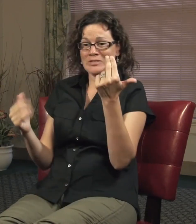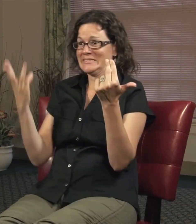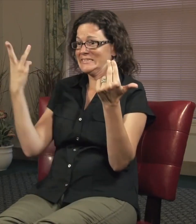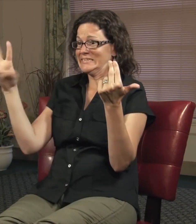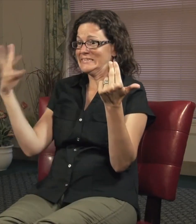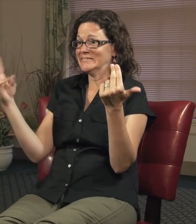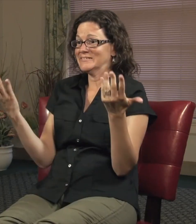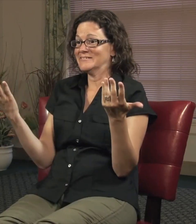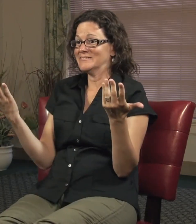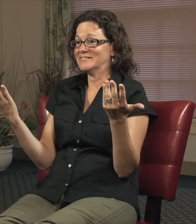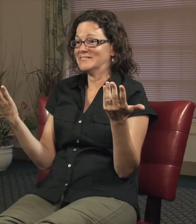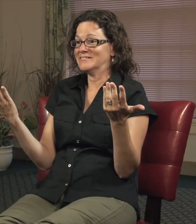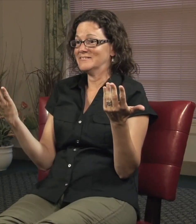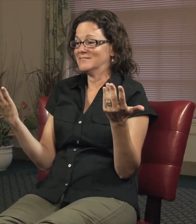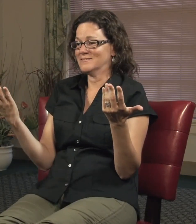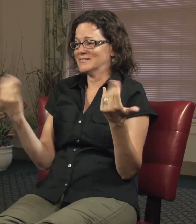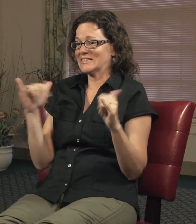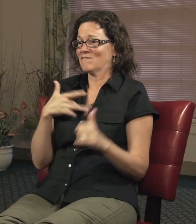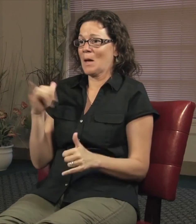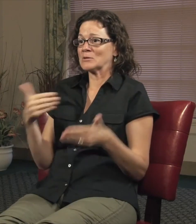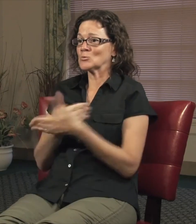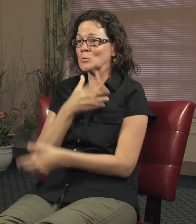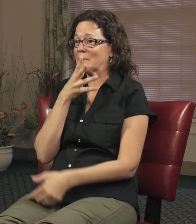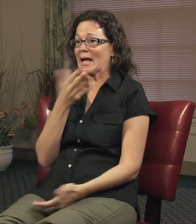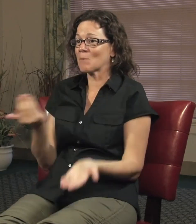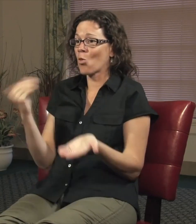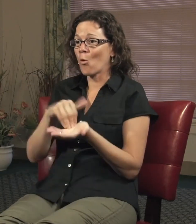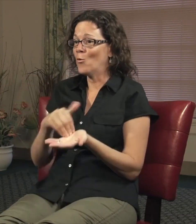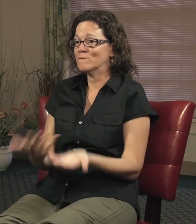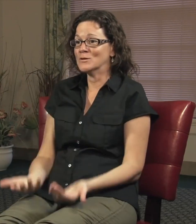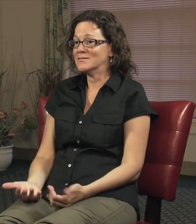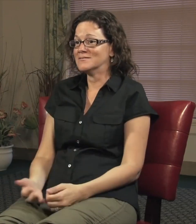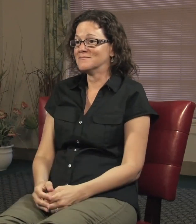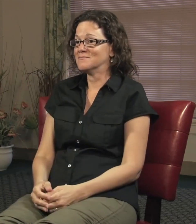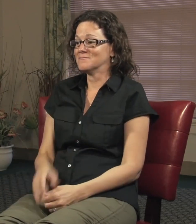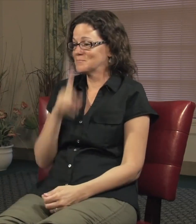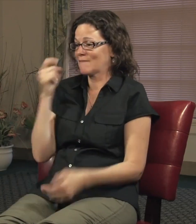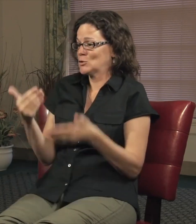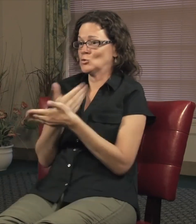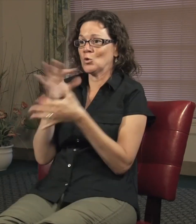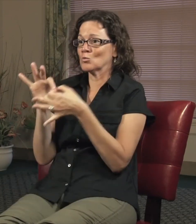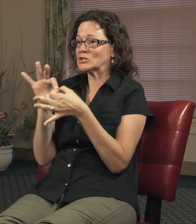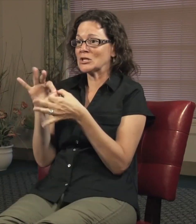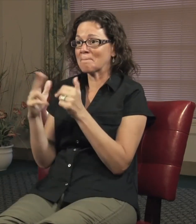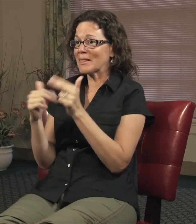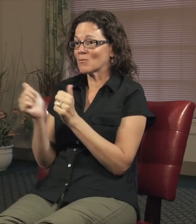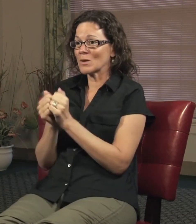I have boys that are 13 and 16 years old, and I still feel like I'm a new mom all over again because I have a new